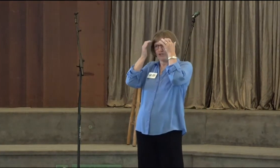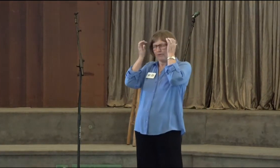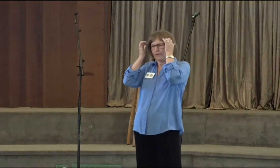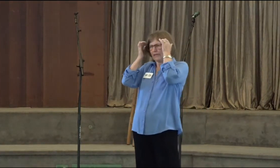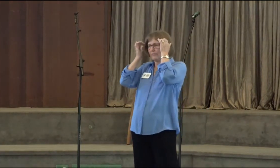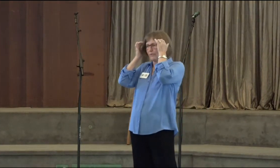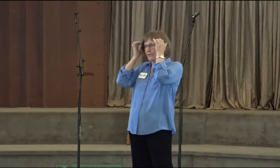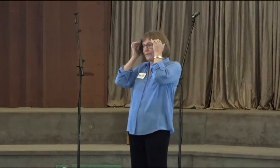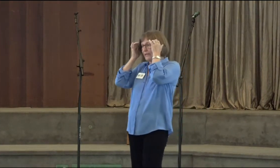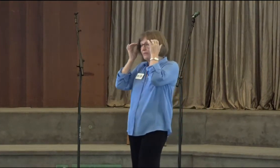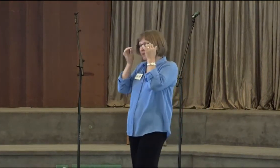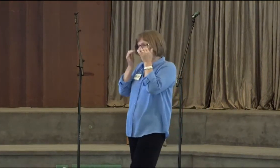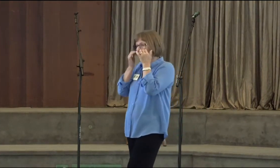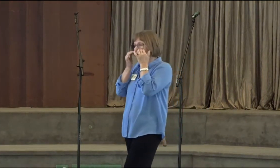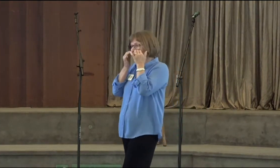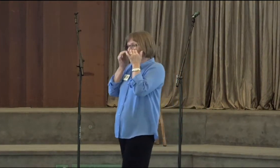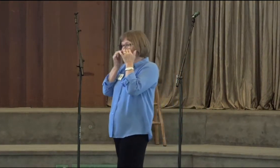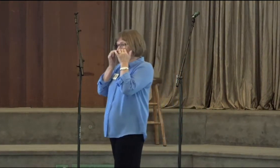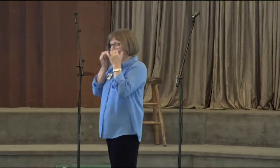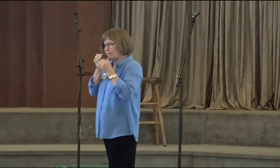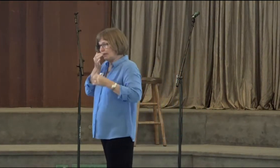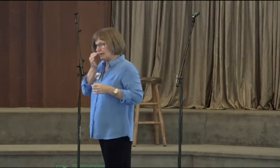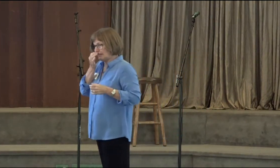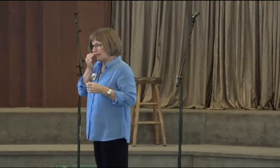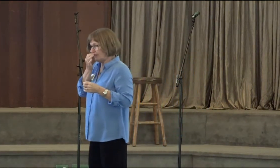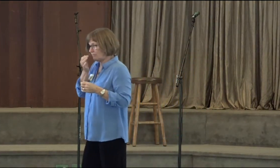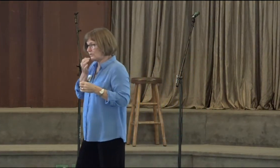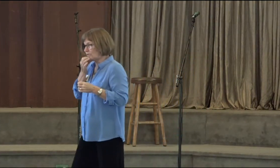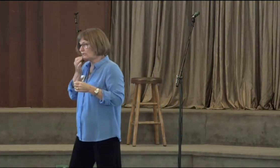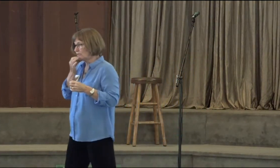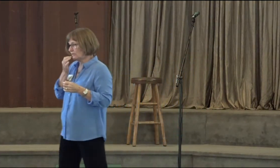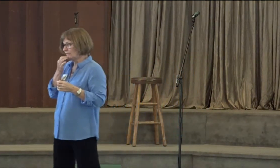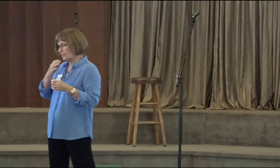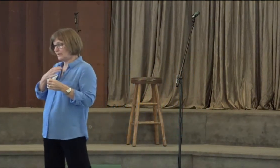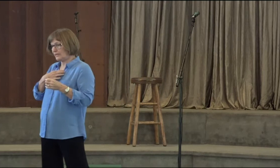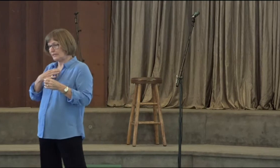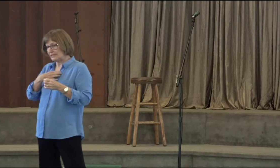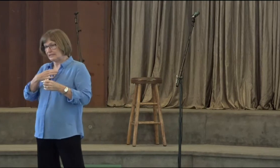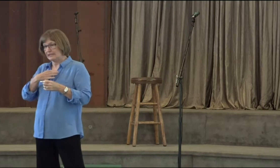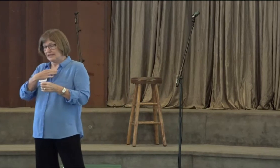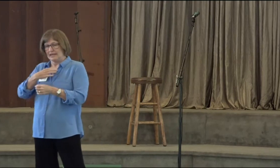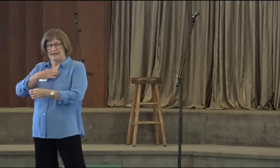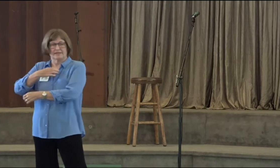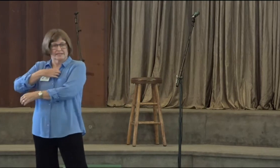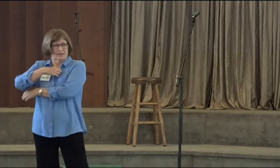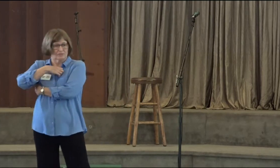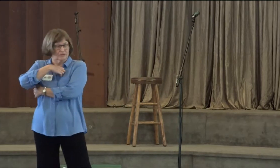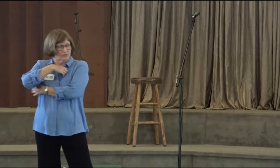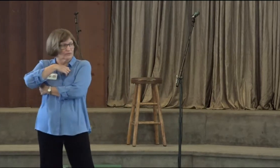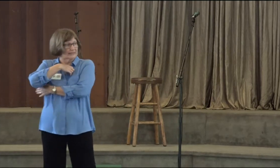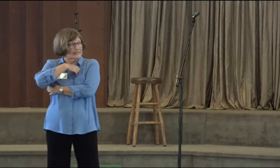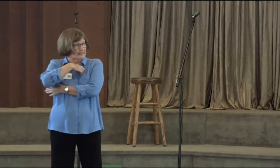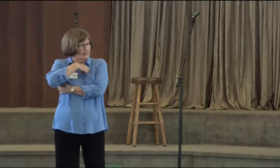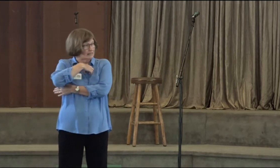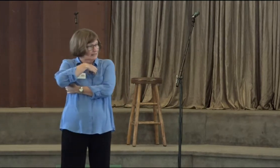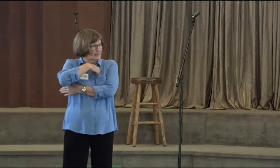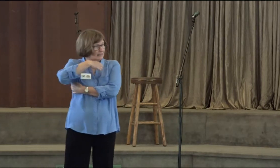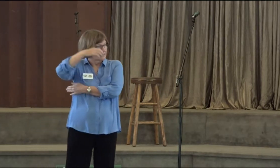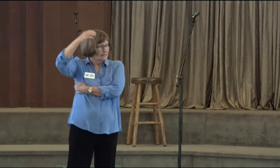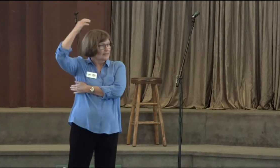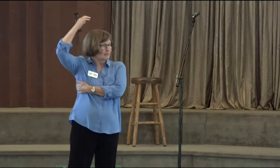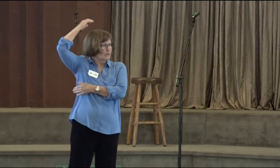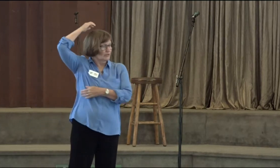on your meridian points. Because we are physical beings and the emotions do live in our bodies. And this helps to release